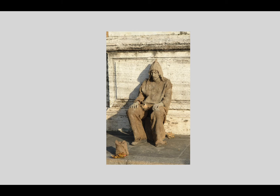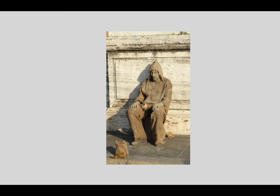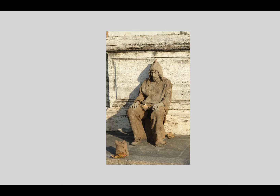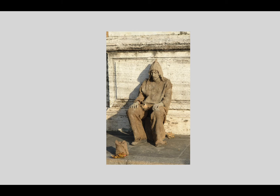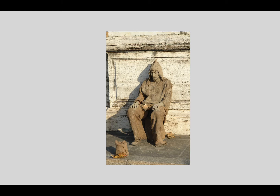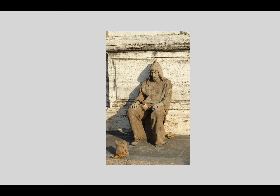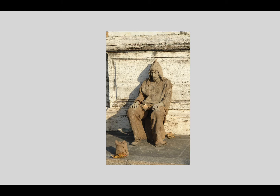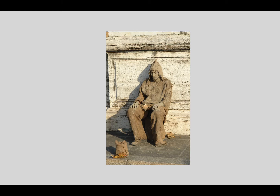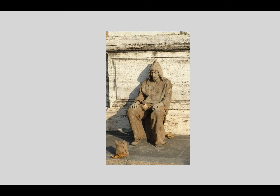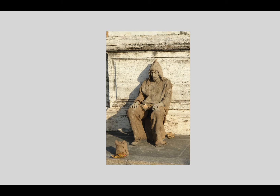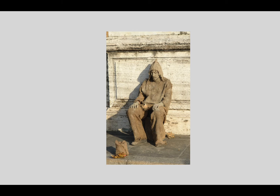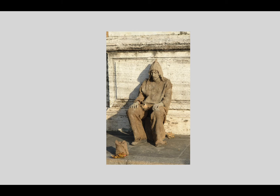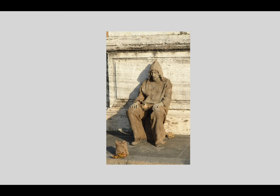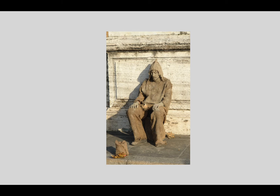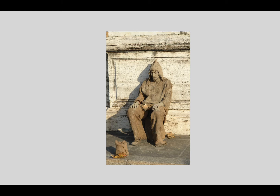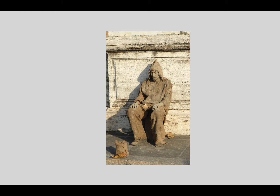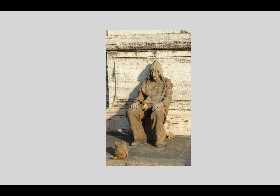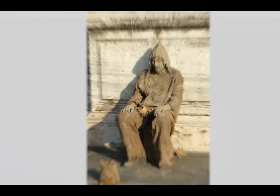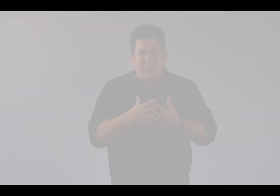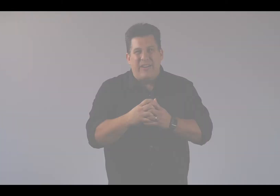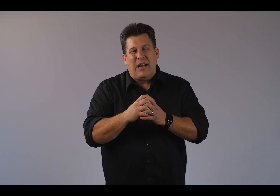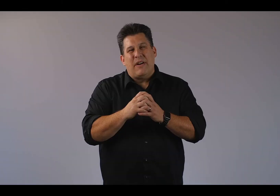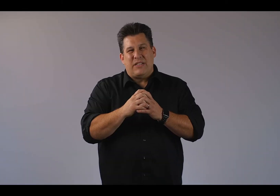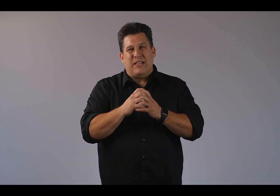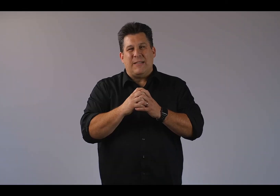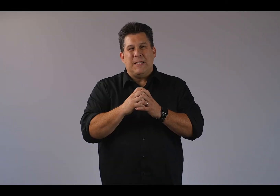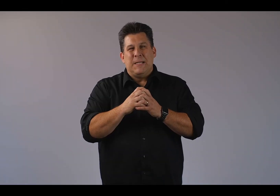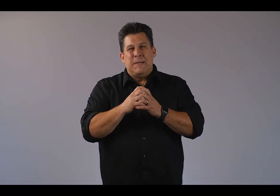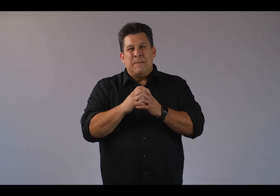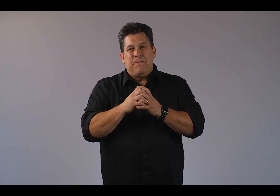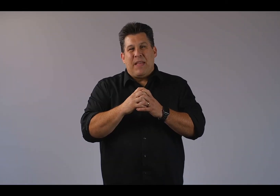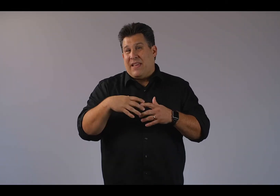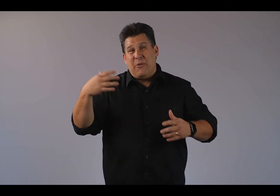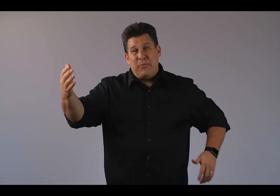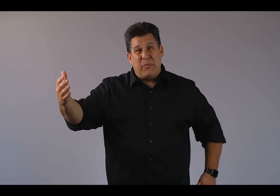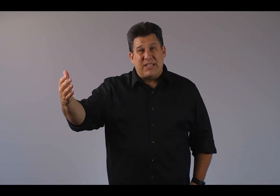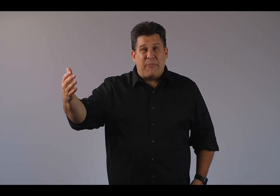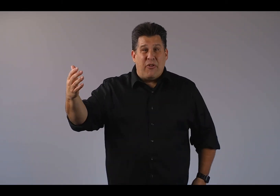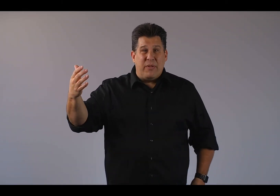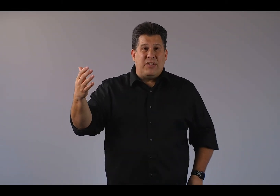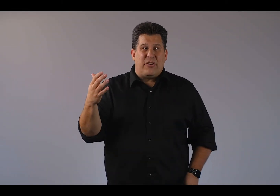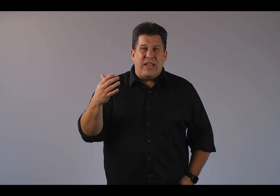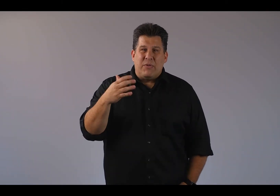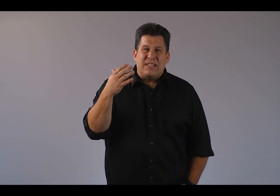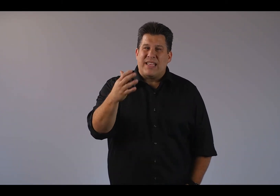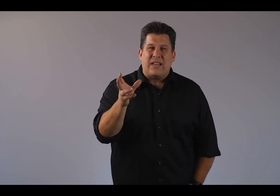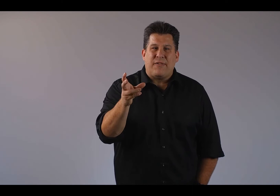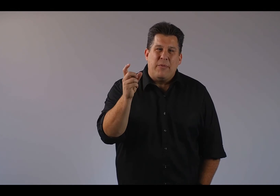reminders, like a physical reminder of our sin. And the king went one step further with his decree. He wasn't satisfied with